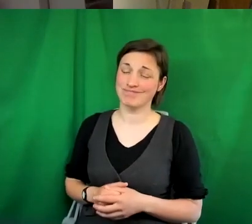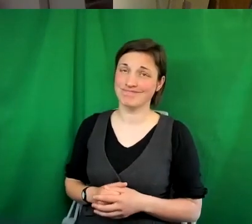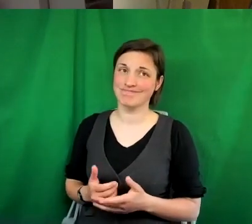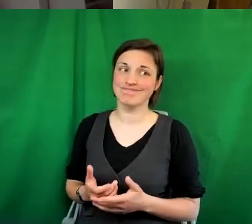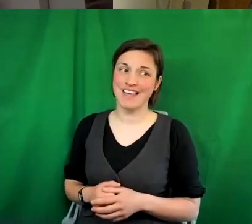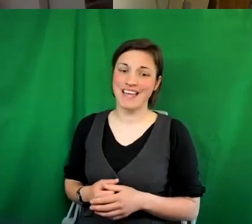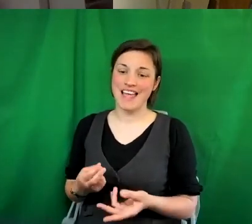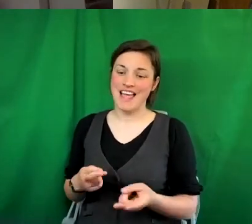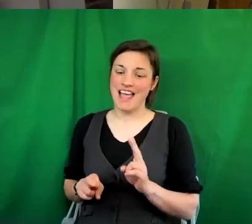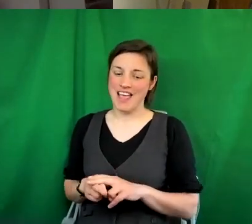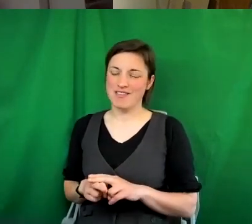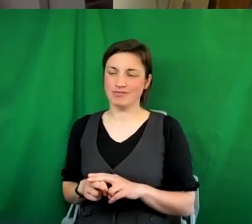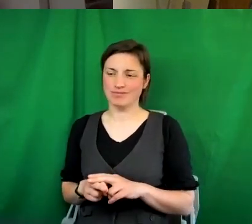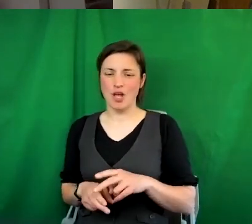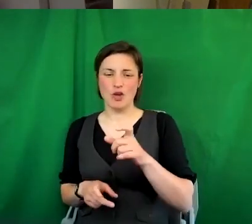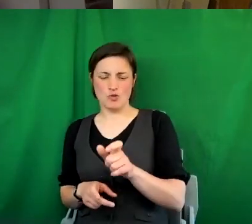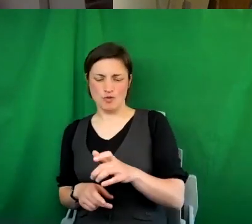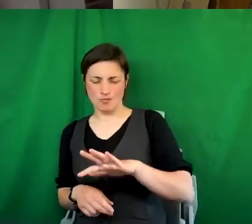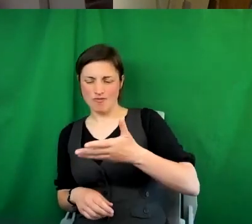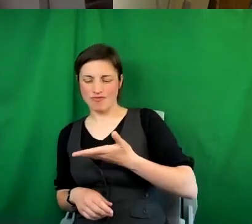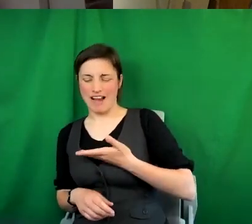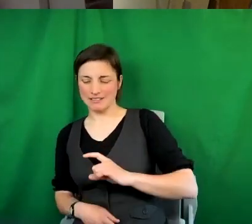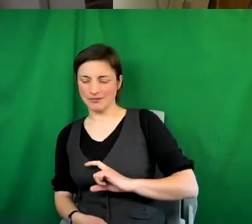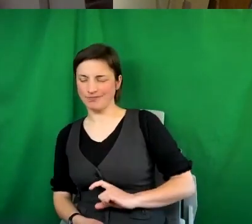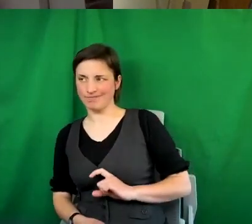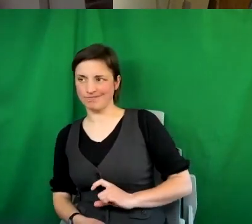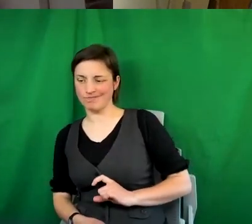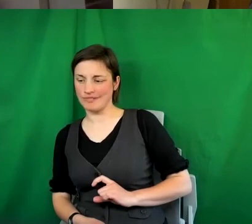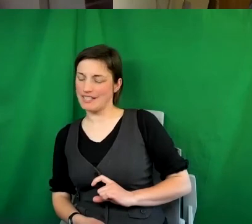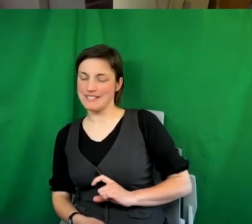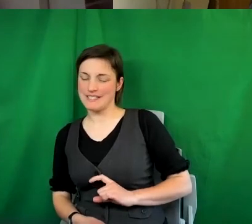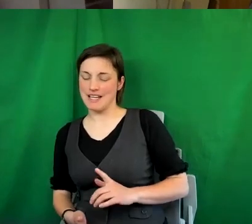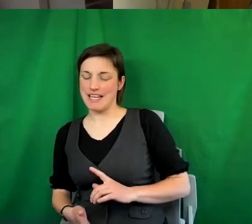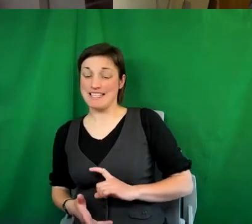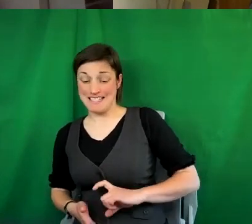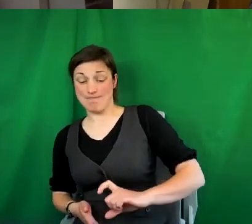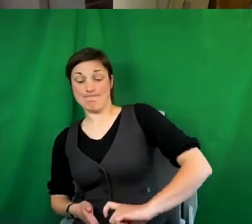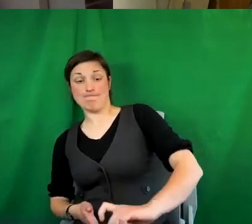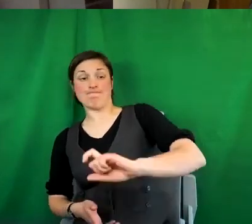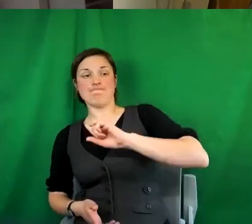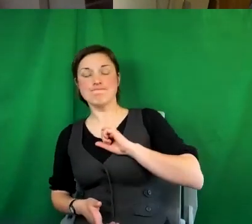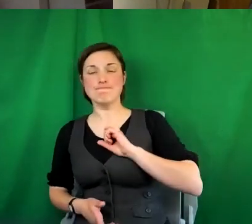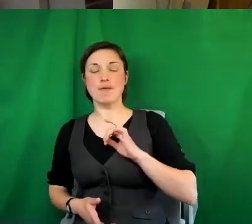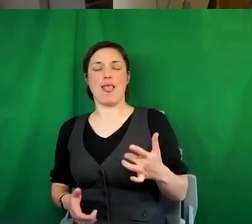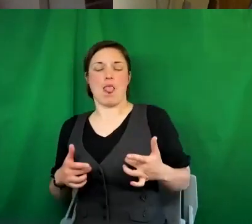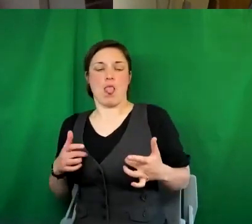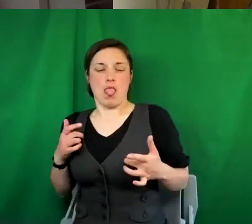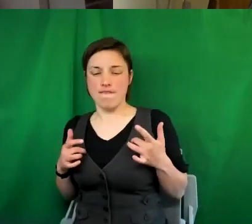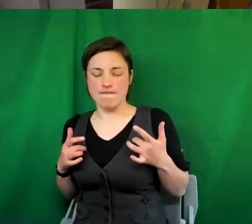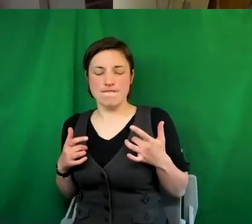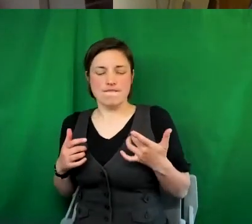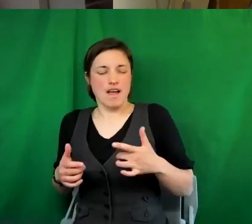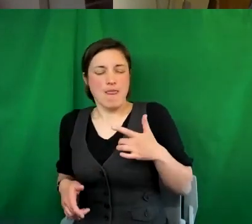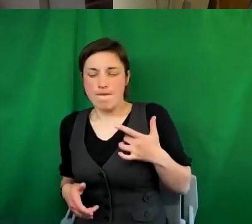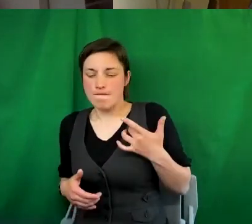human rights yourself, and actually feel it, and live and breathe it, and have that conviction, you will not be a leader.